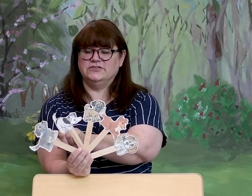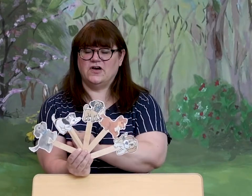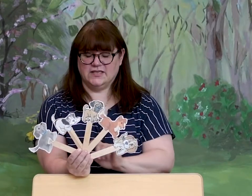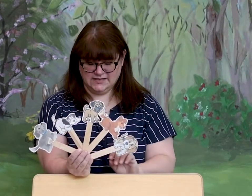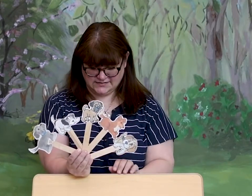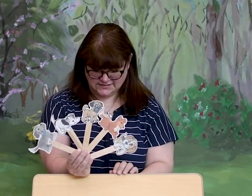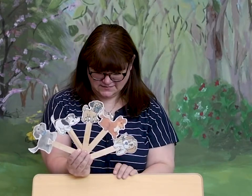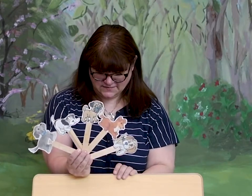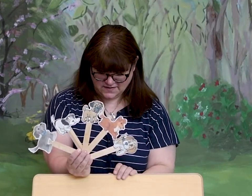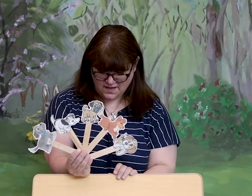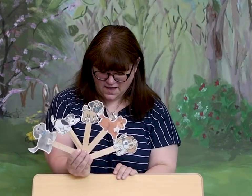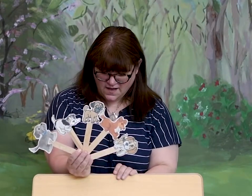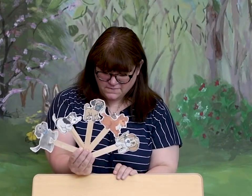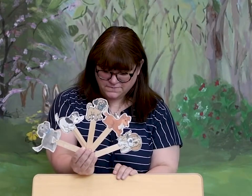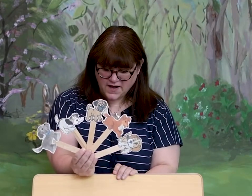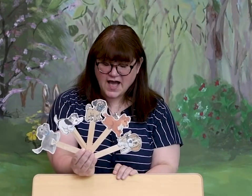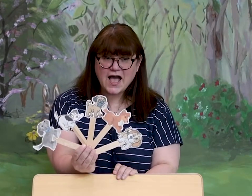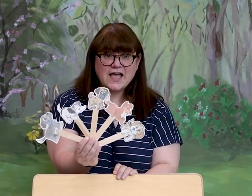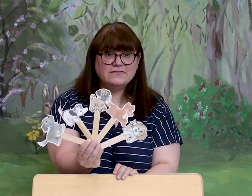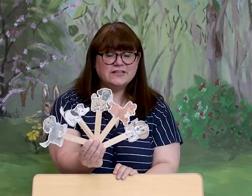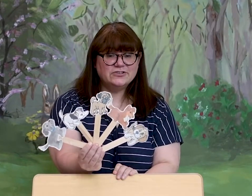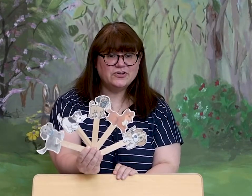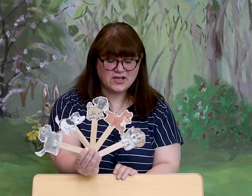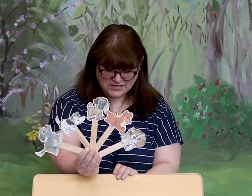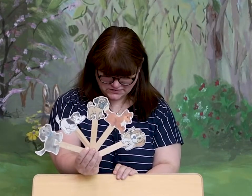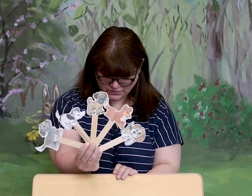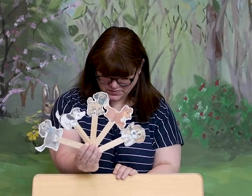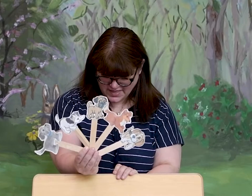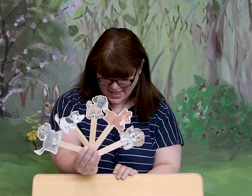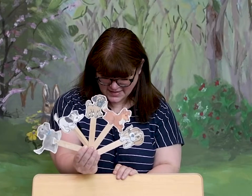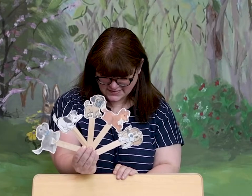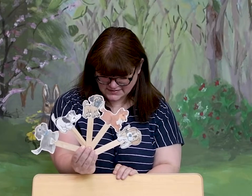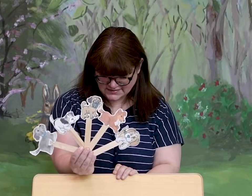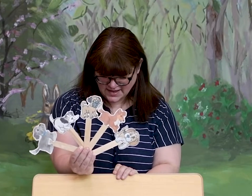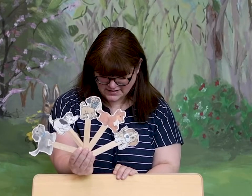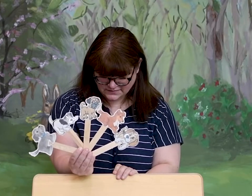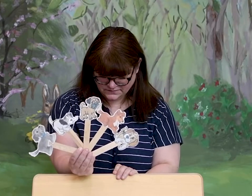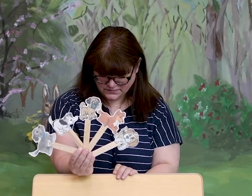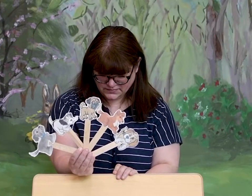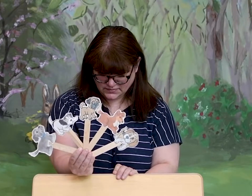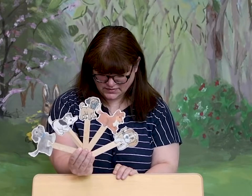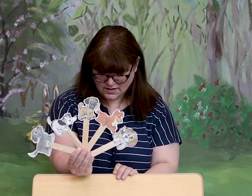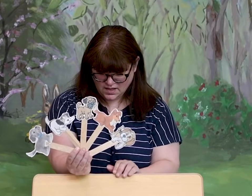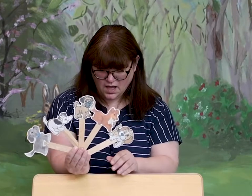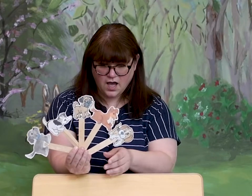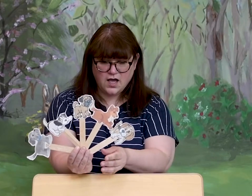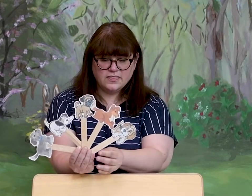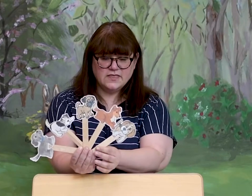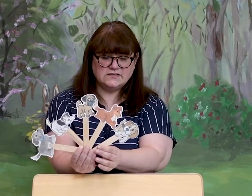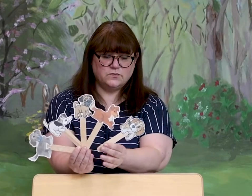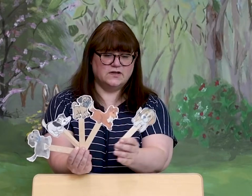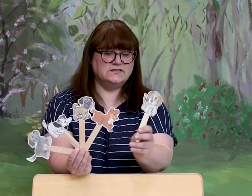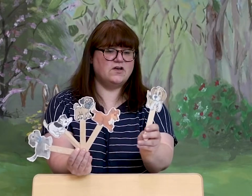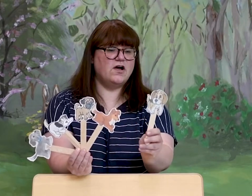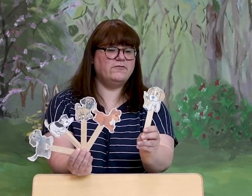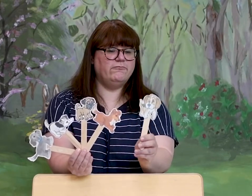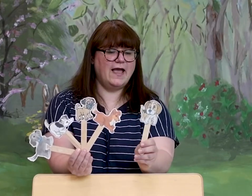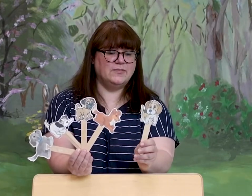doggies. Five little doggies were playing in the sun. This one saw a rabbit,